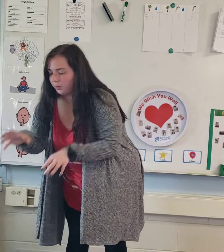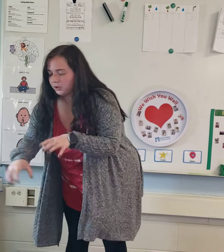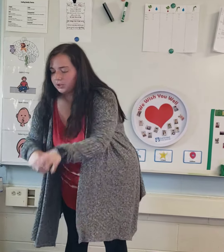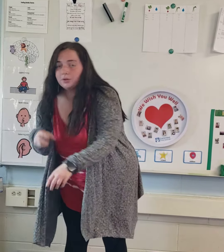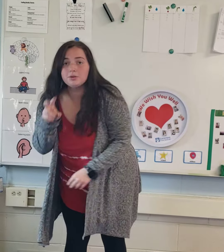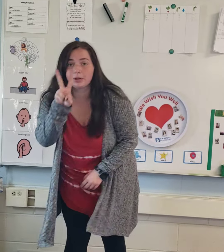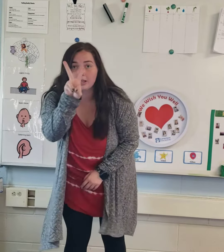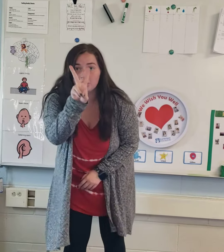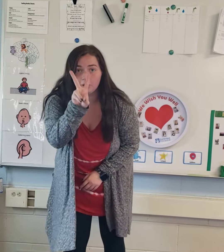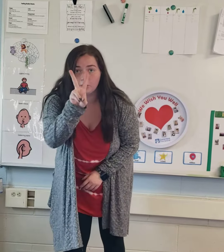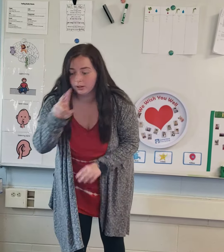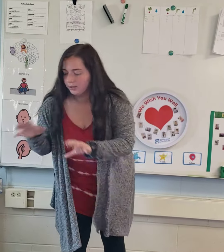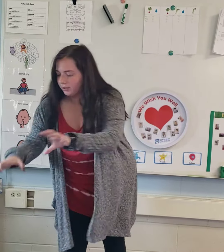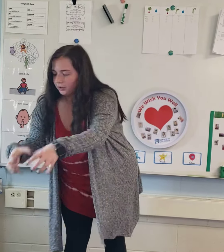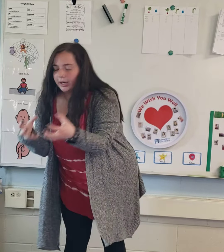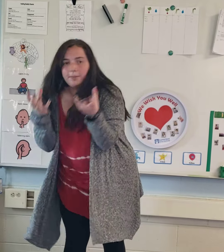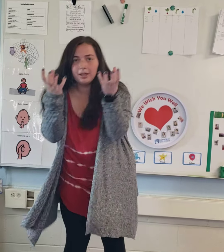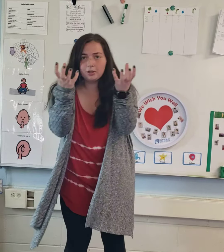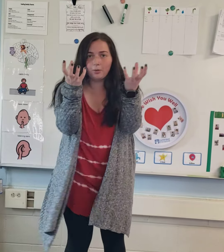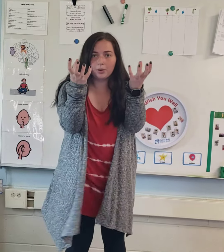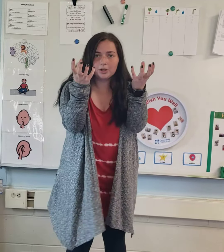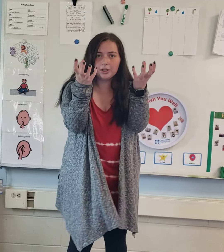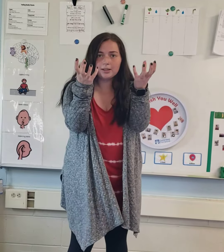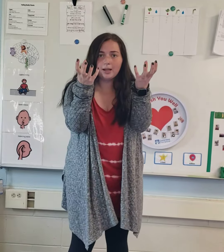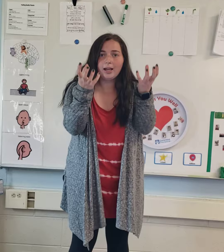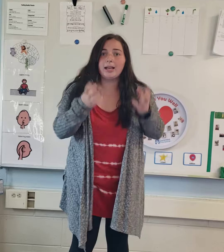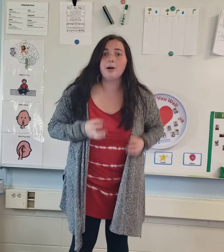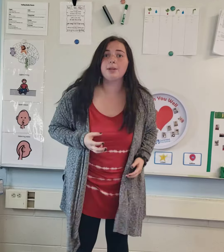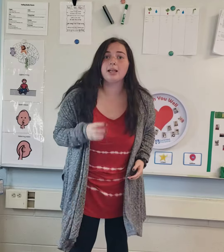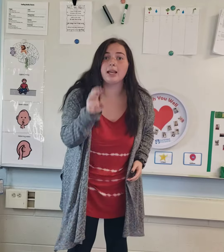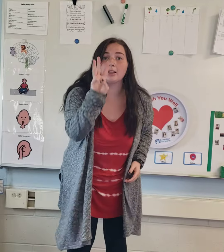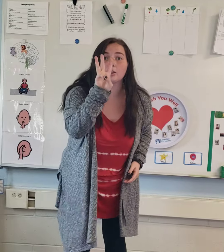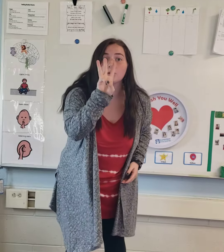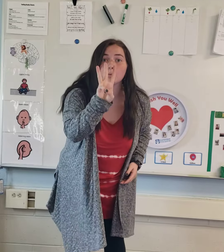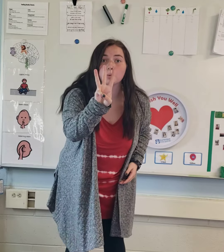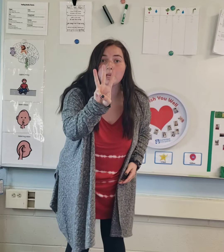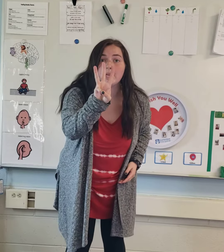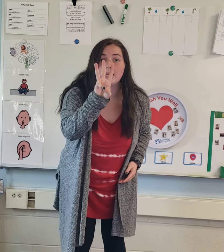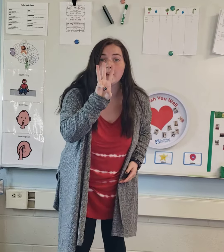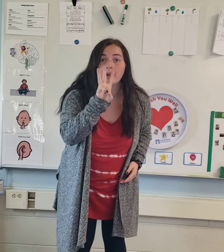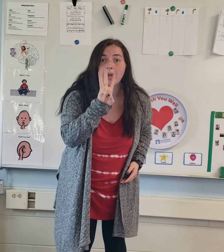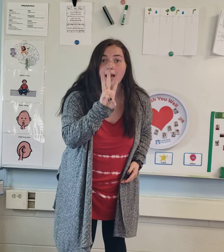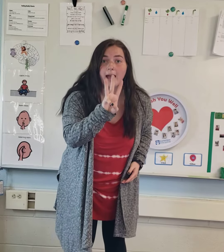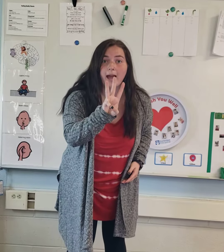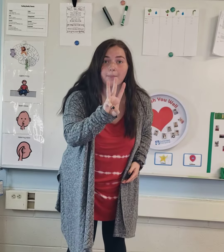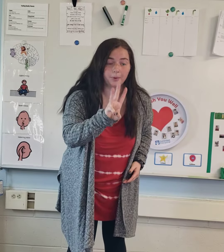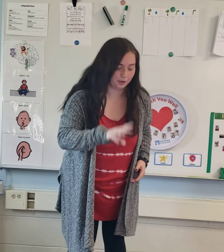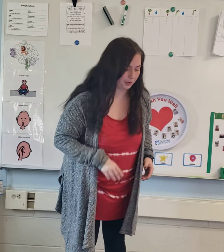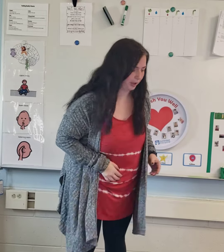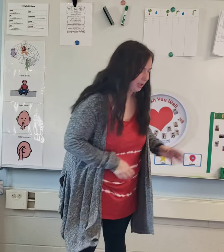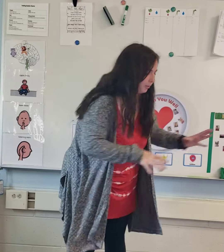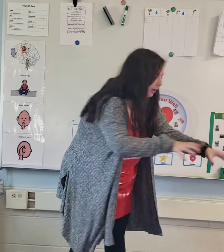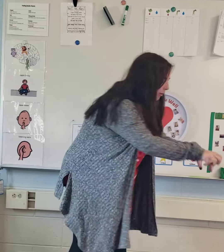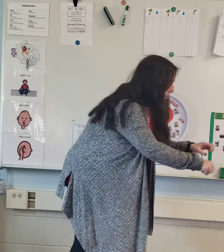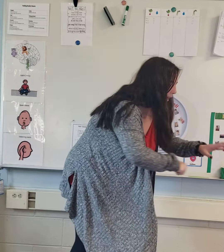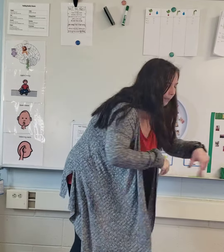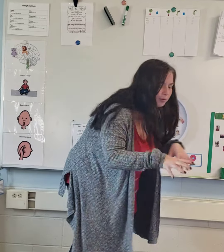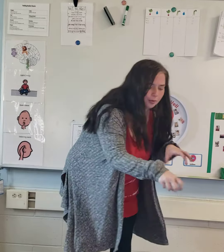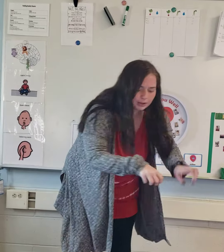oranges, too? So get two. So I got my two oranges, and now I'm going to get three apples, okay? So pick out three apples. this